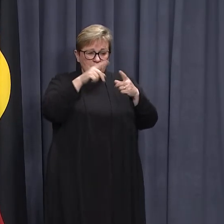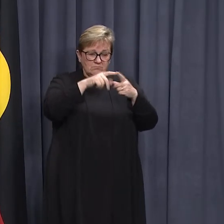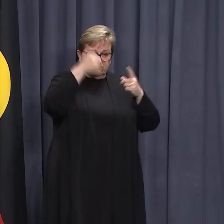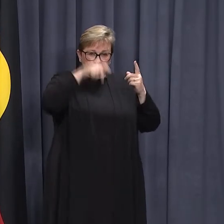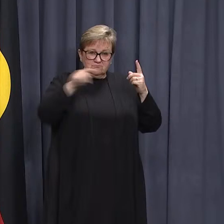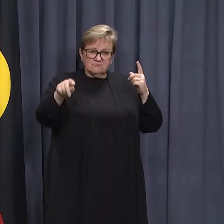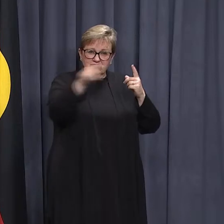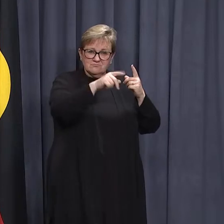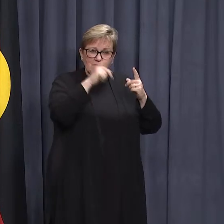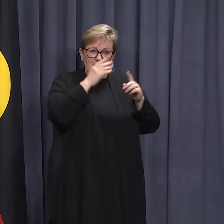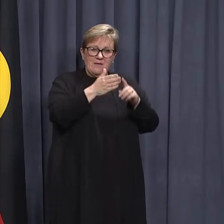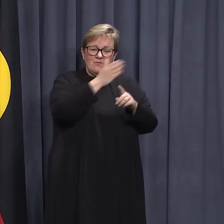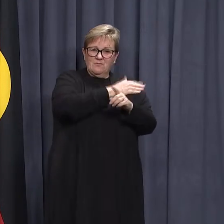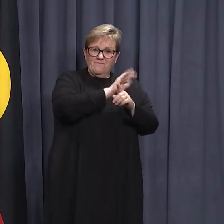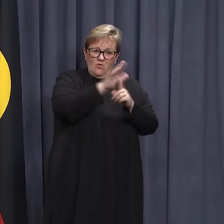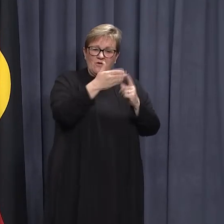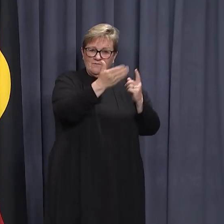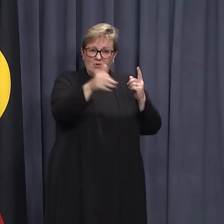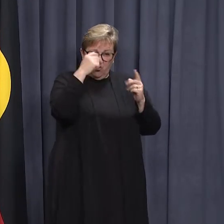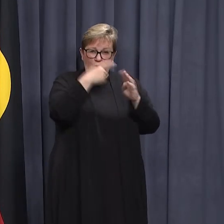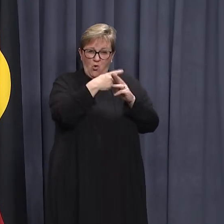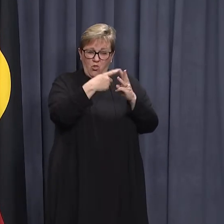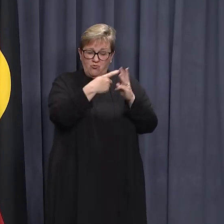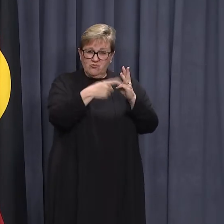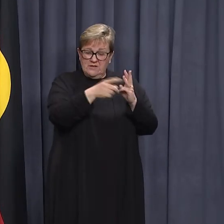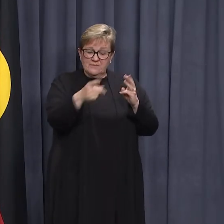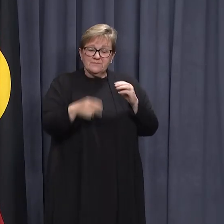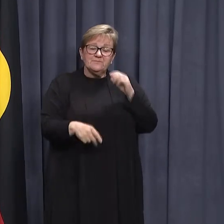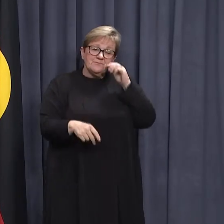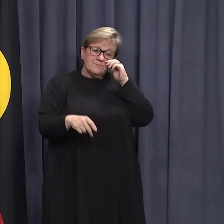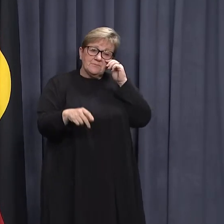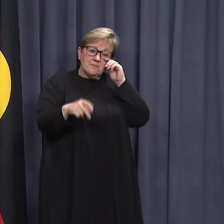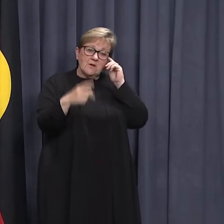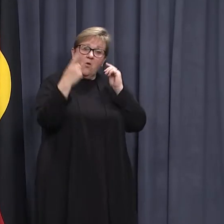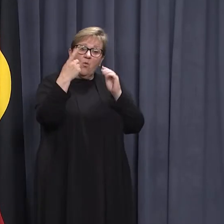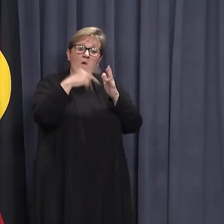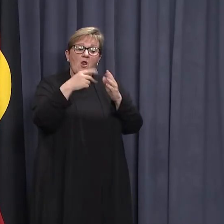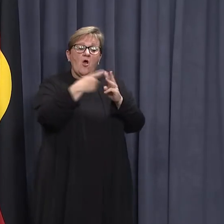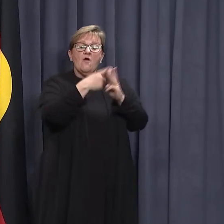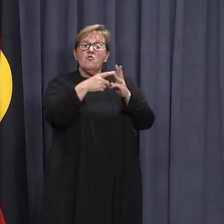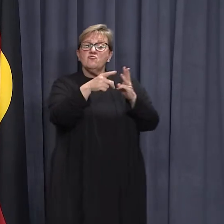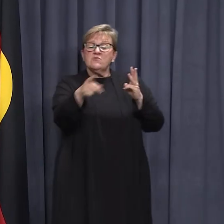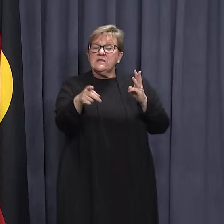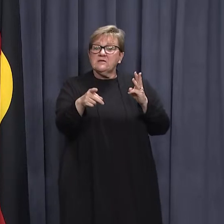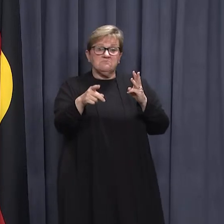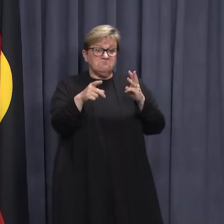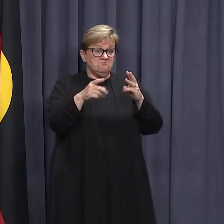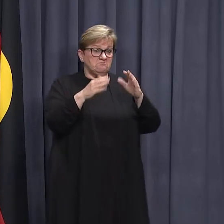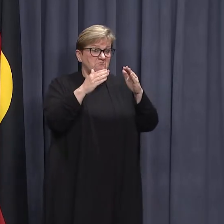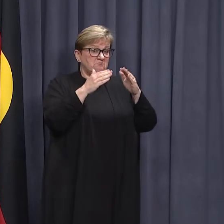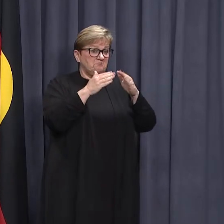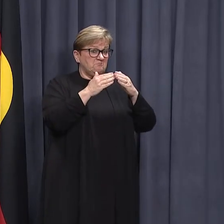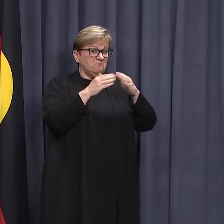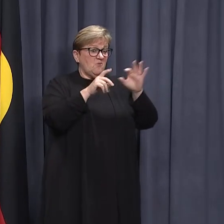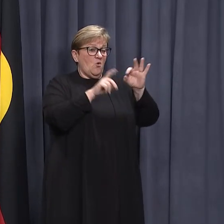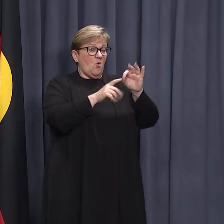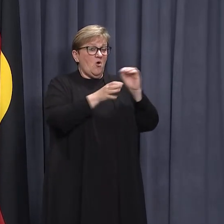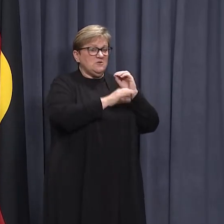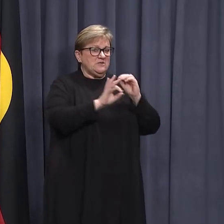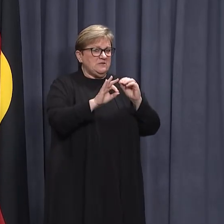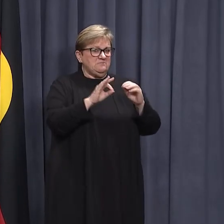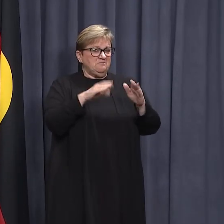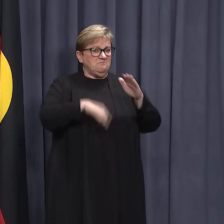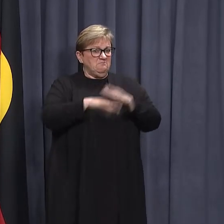of a previously reported case. One of the three local cases had not been in quarantine for their whole infectious period